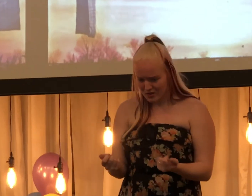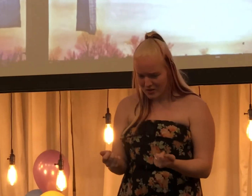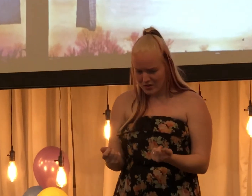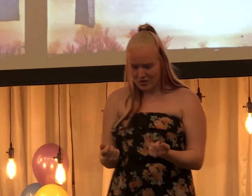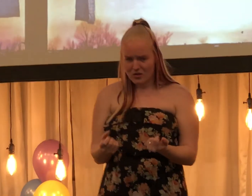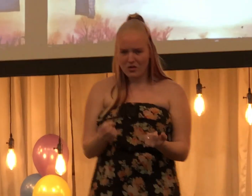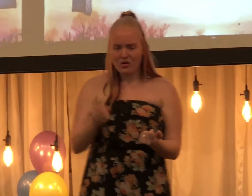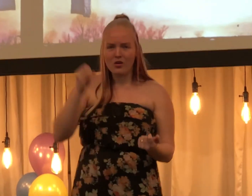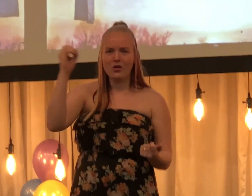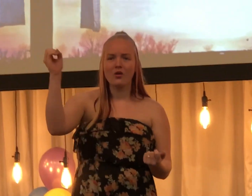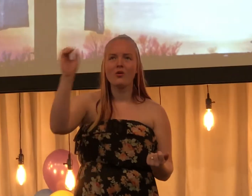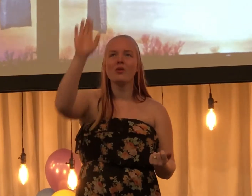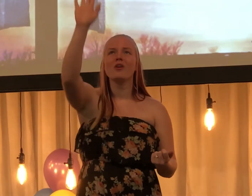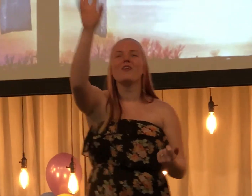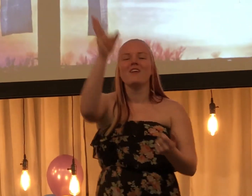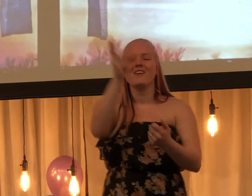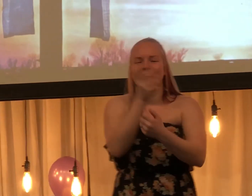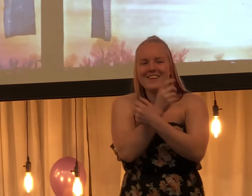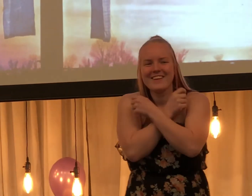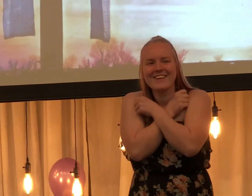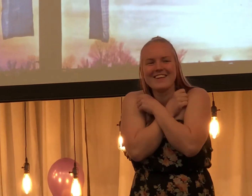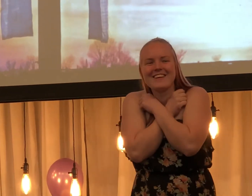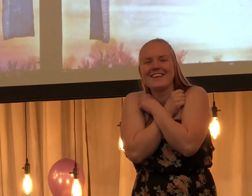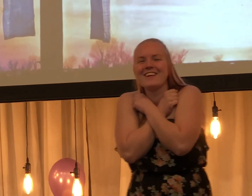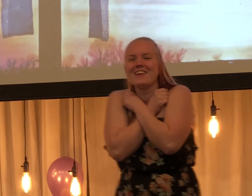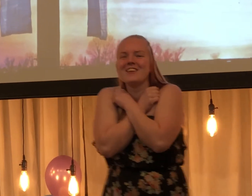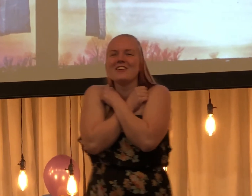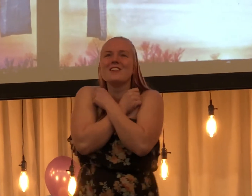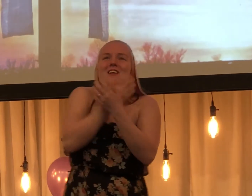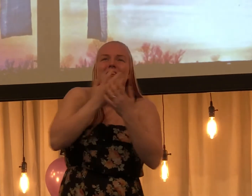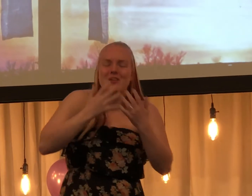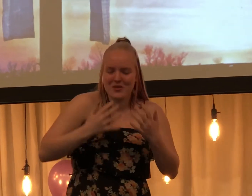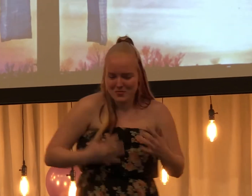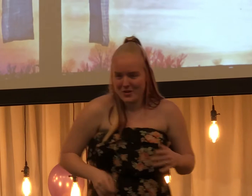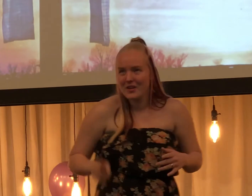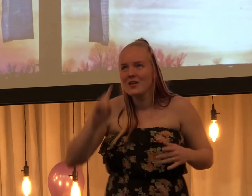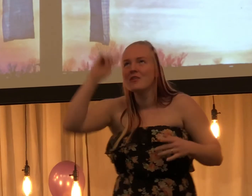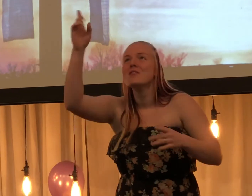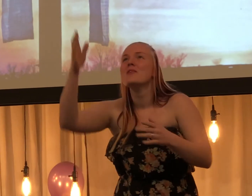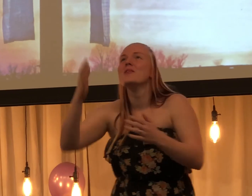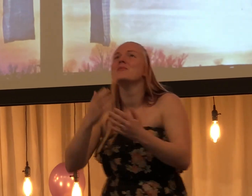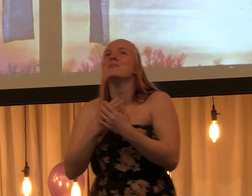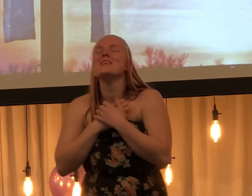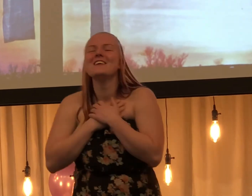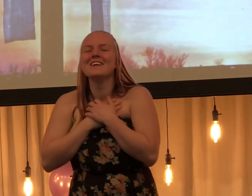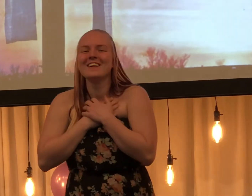Oh, your love can't plan for me